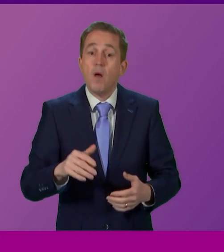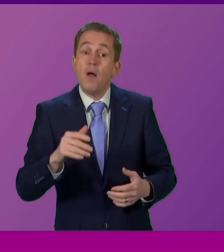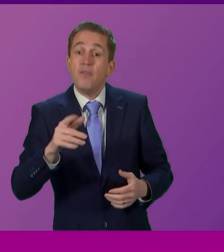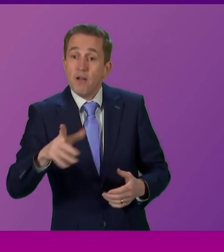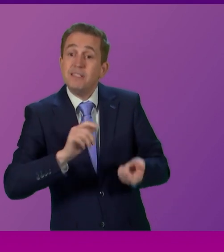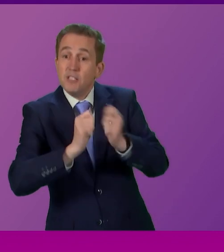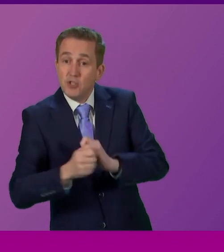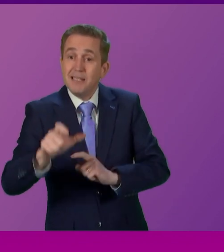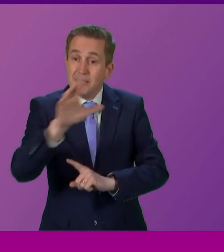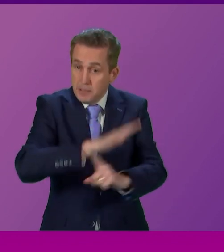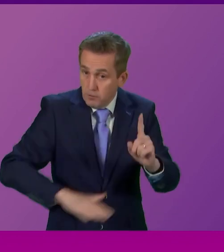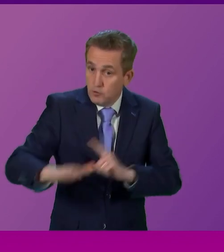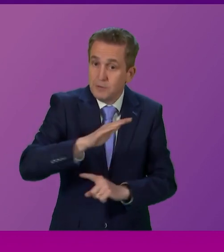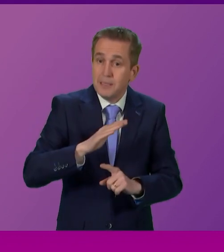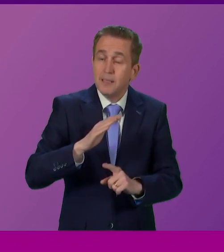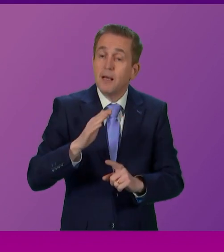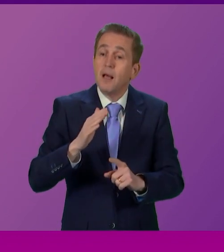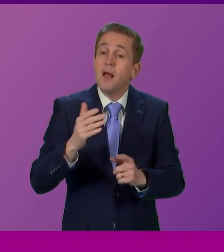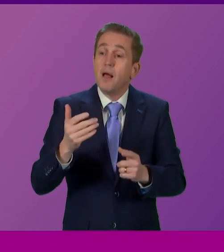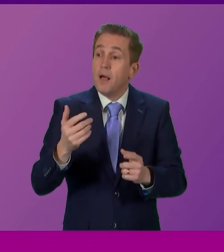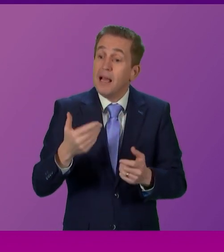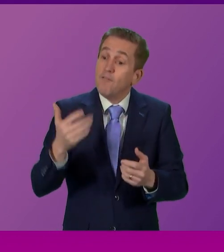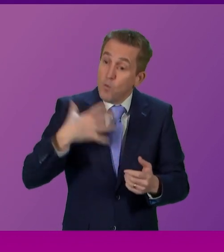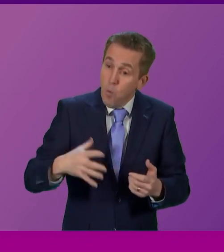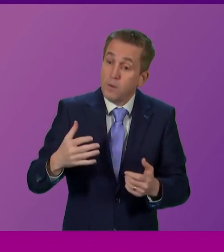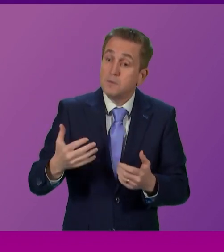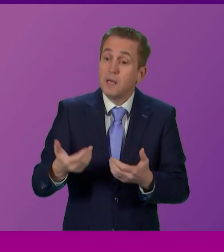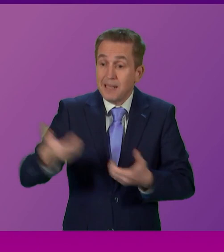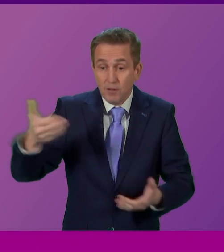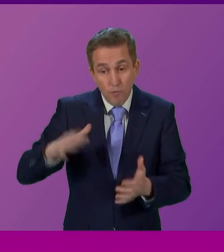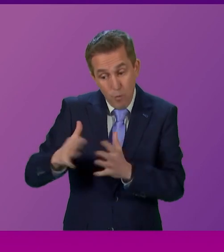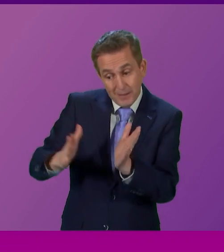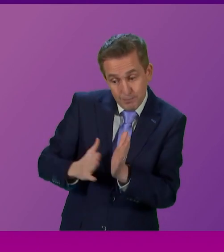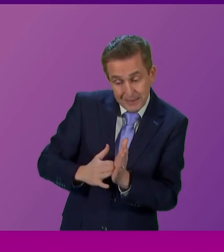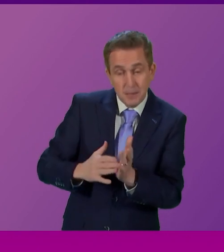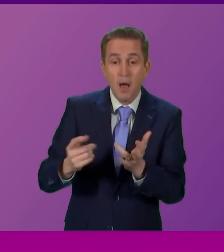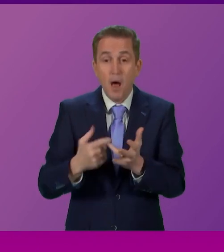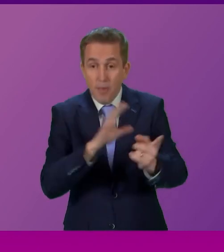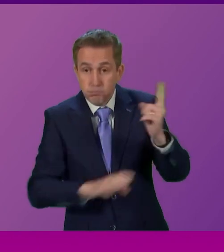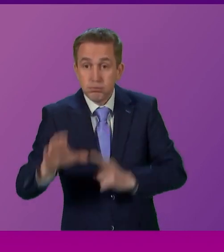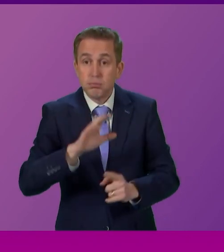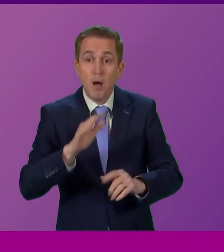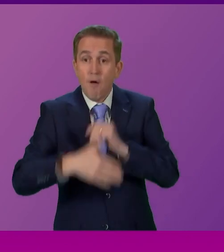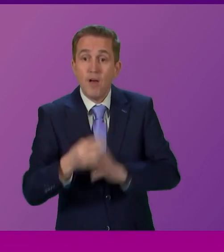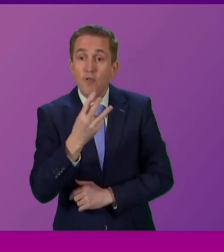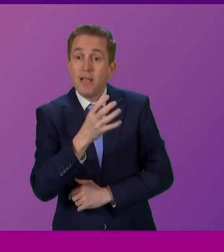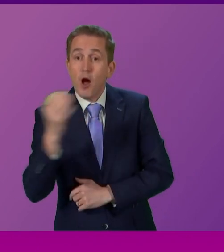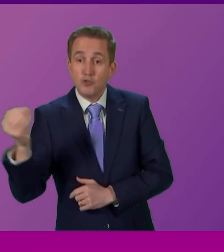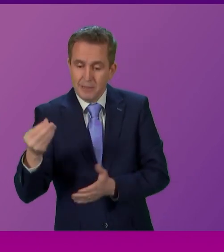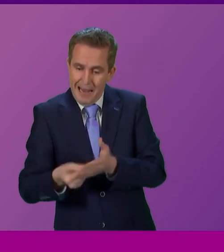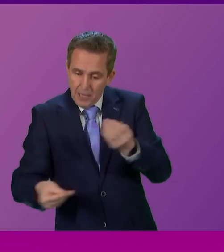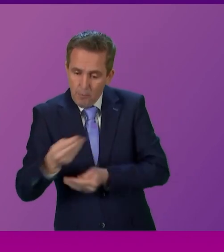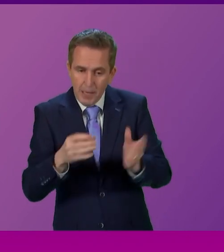change in this country. The further devolution of power out of Westminster into all parts of the UK. 300 economic clusters can be